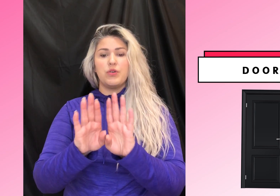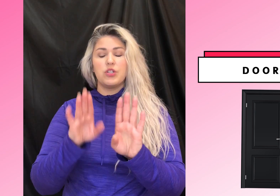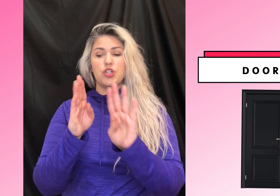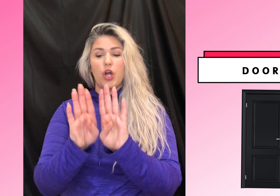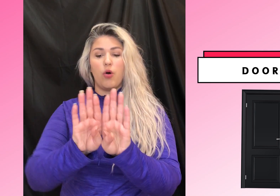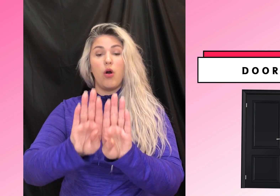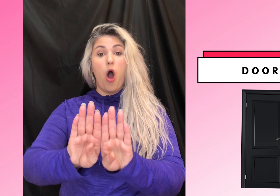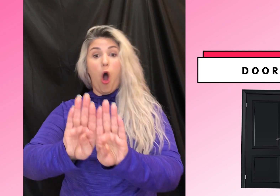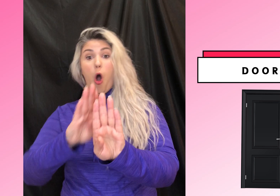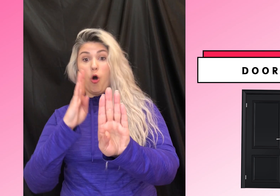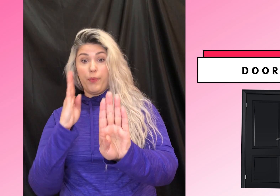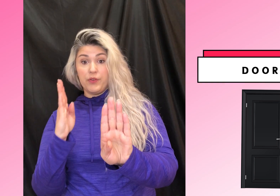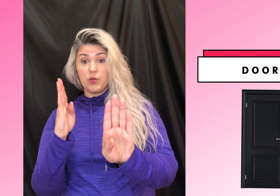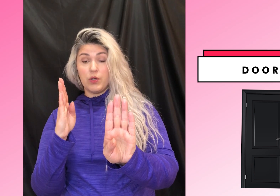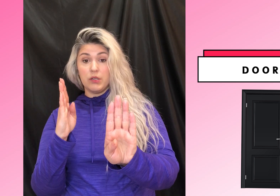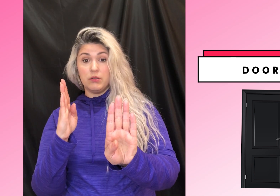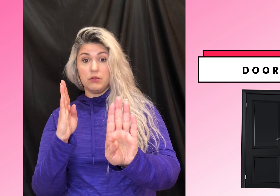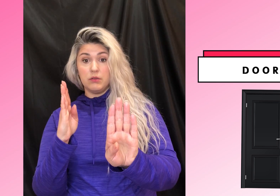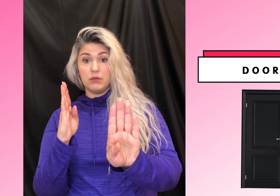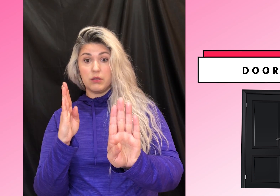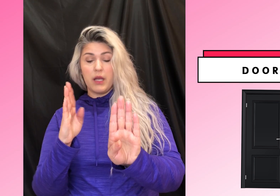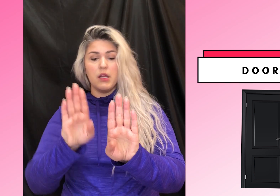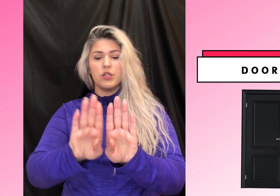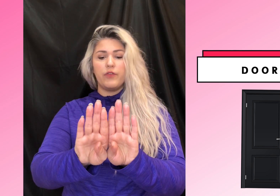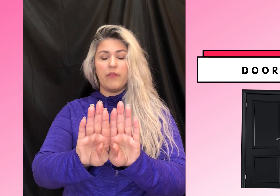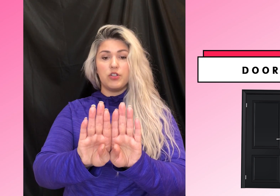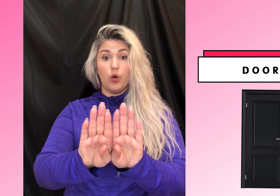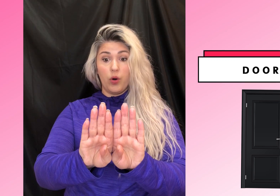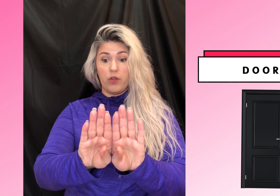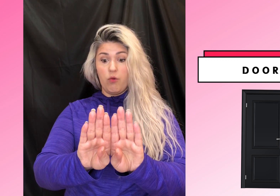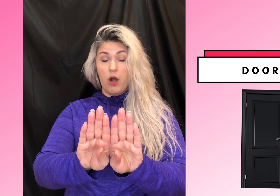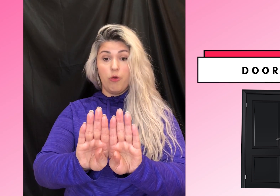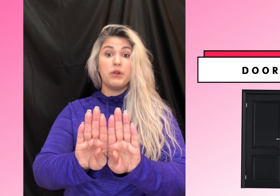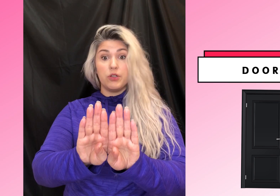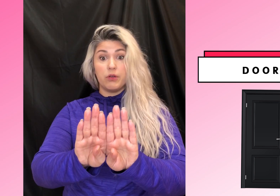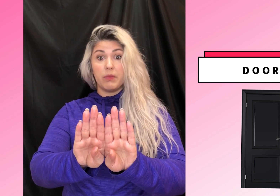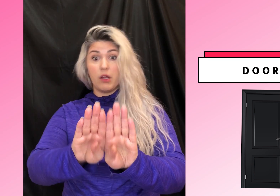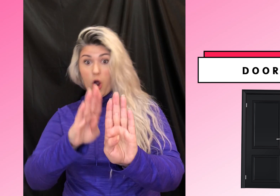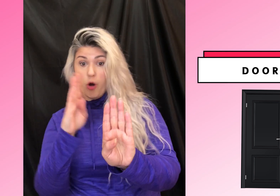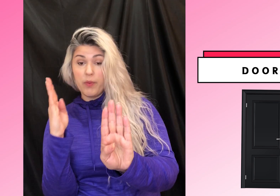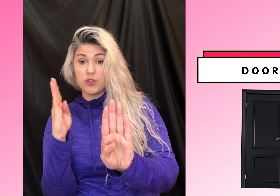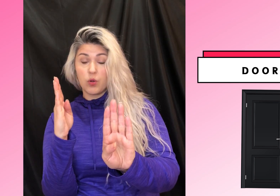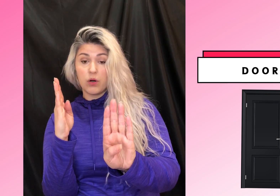you can show open the door. Okay. So if you have a door that you want open, you can open the door,